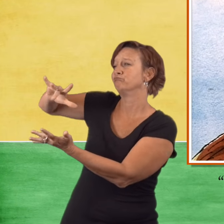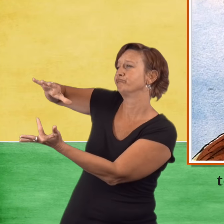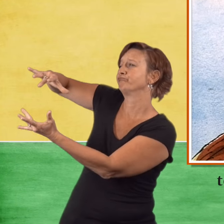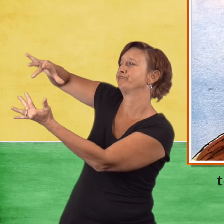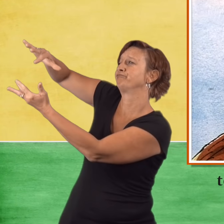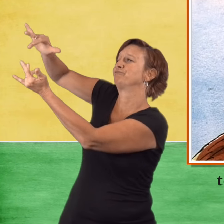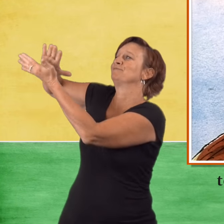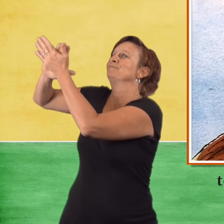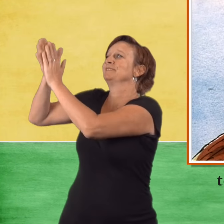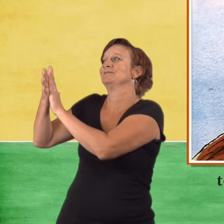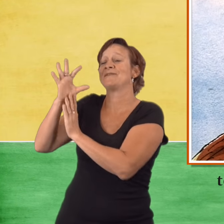ground into flour?